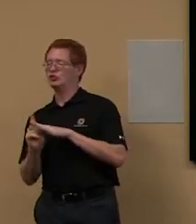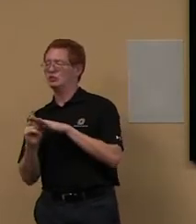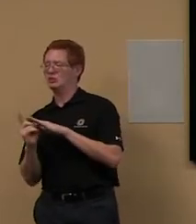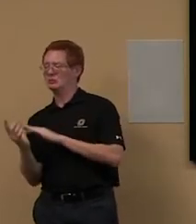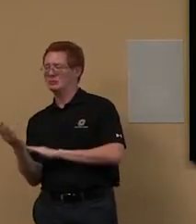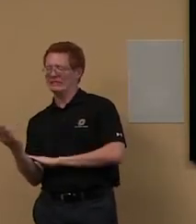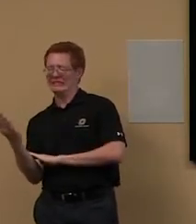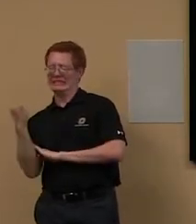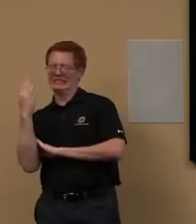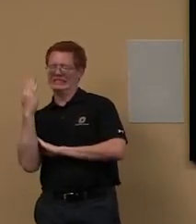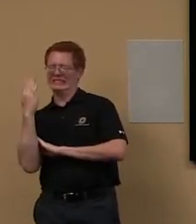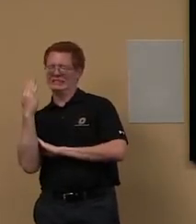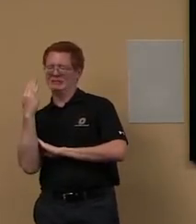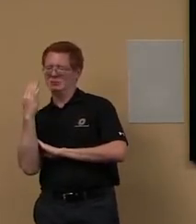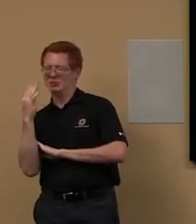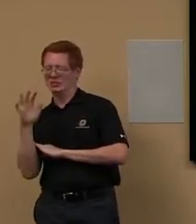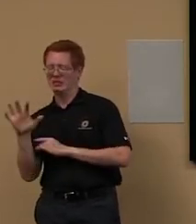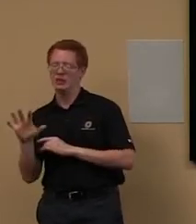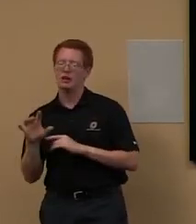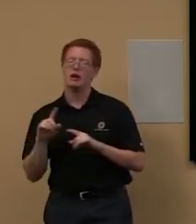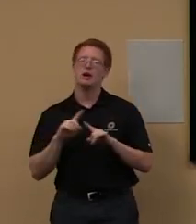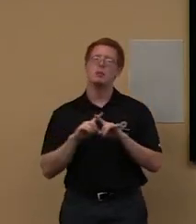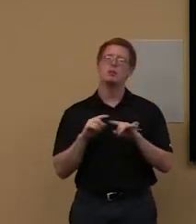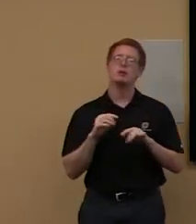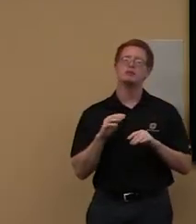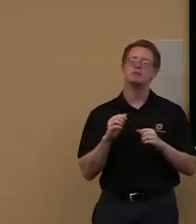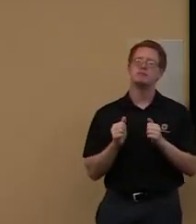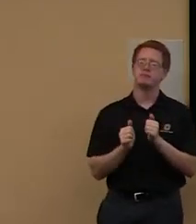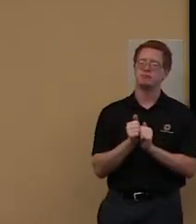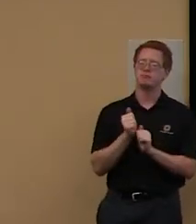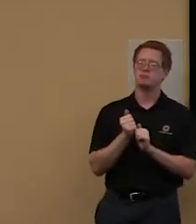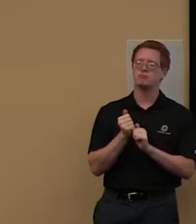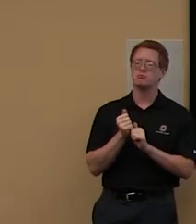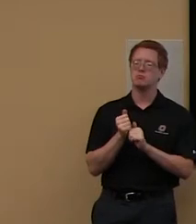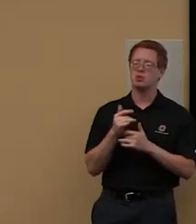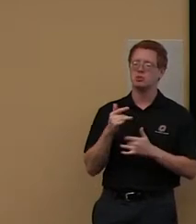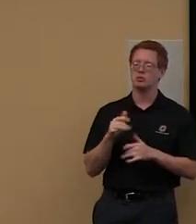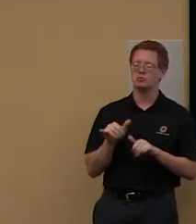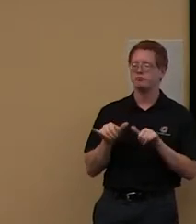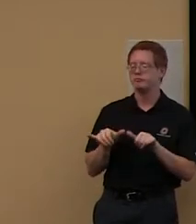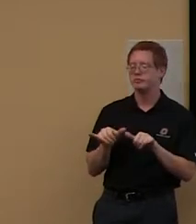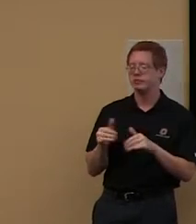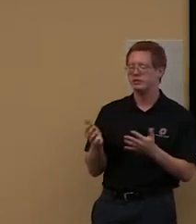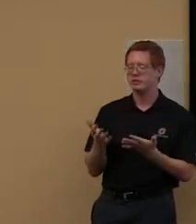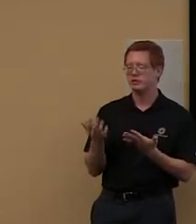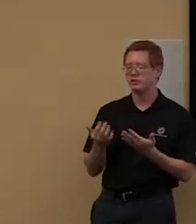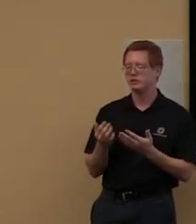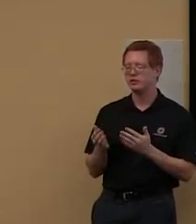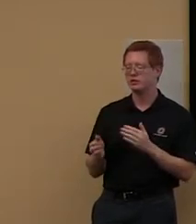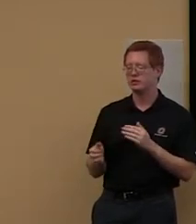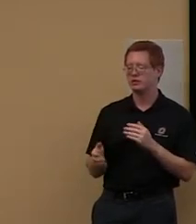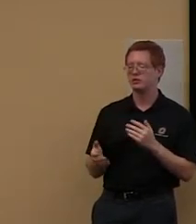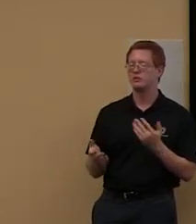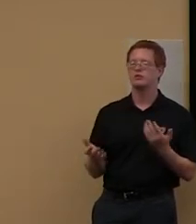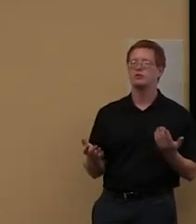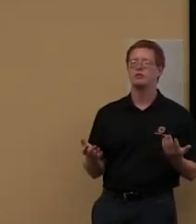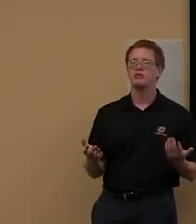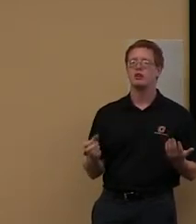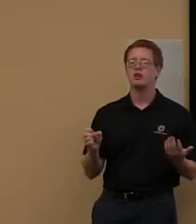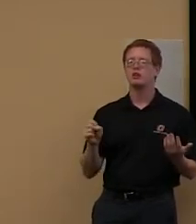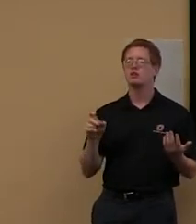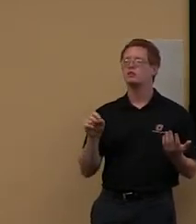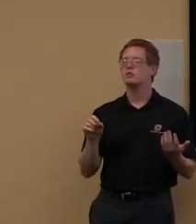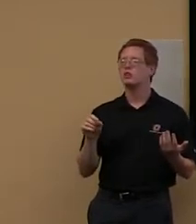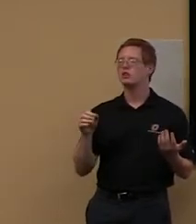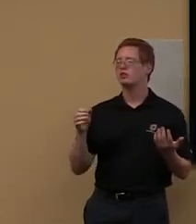us who, you know, we stay until about 5.30. So, um, you know, you can come up at any time if you're here during the day and just say, hey, I gotta speak with